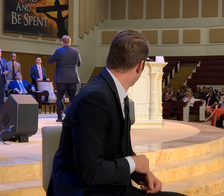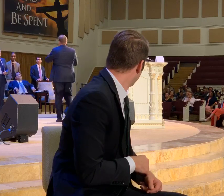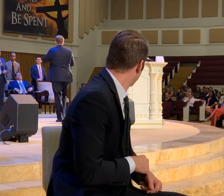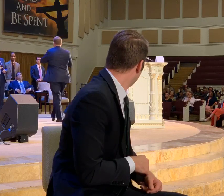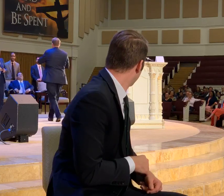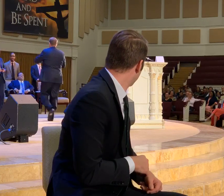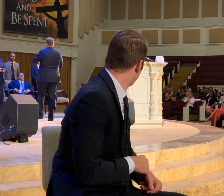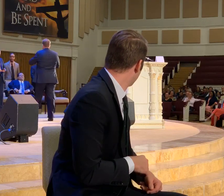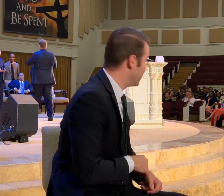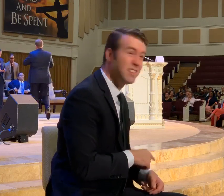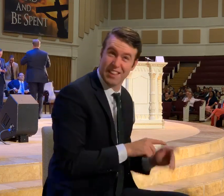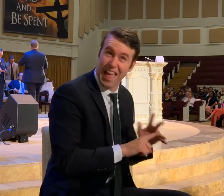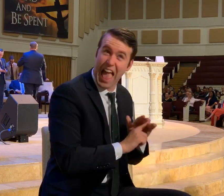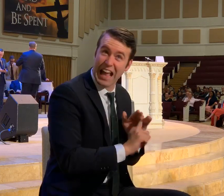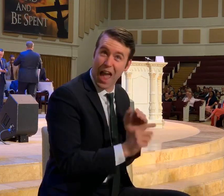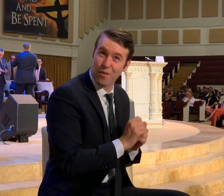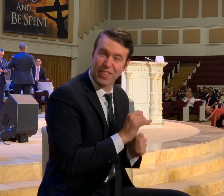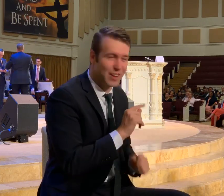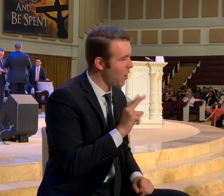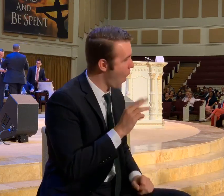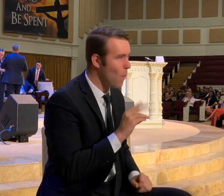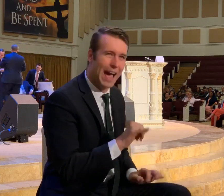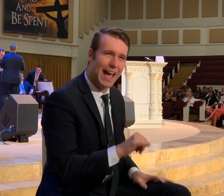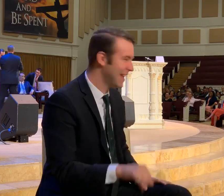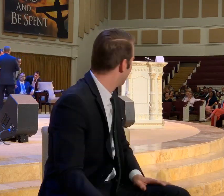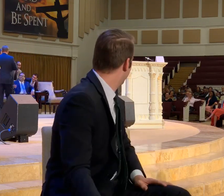You think you're getting away with this thing? No way, sugar.